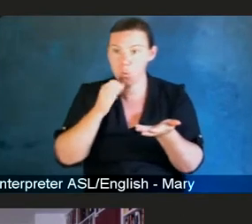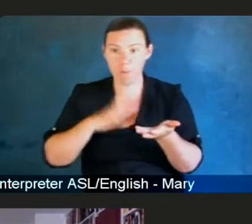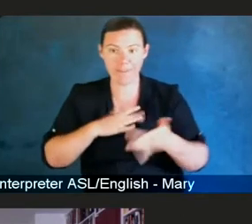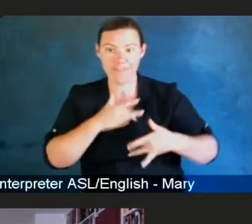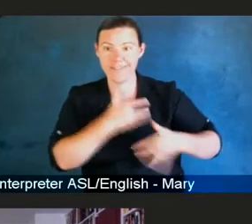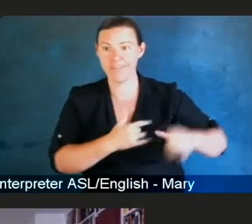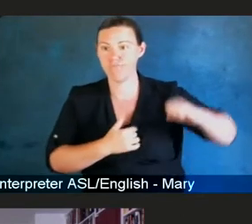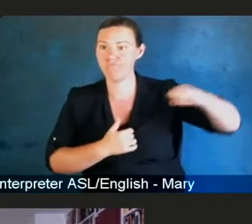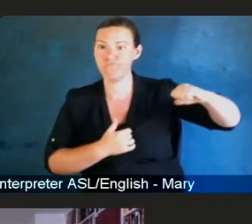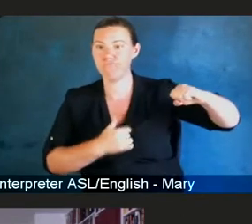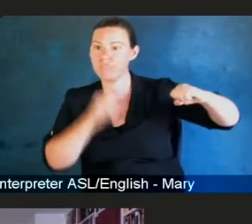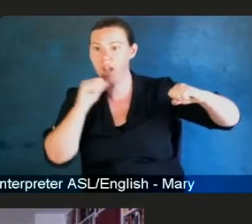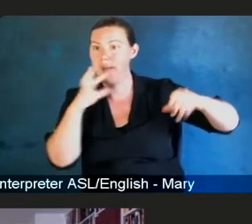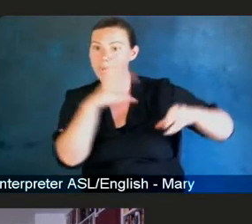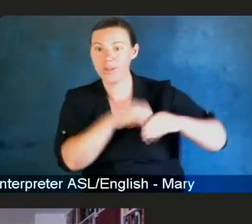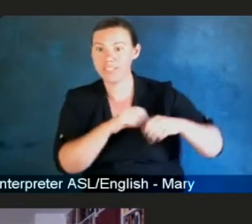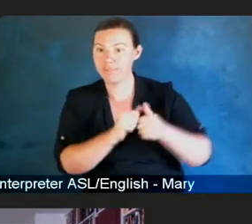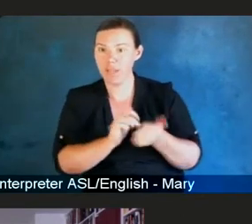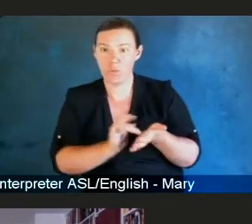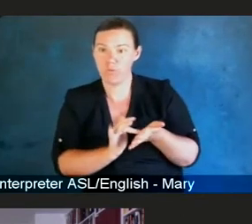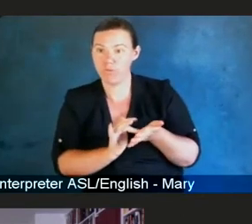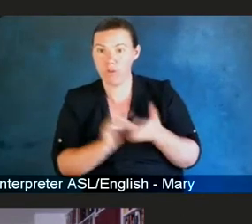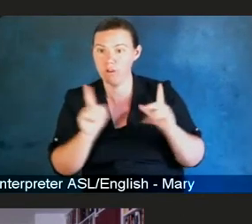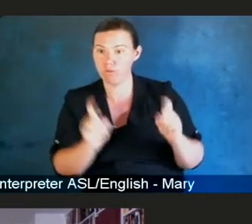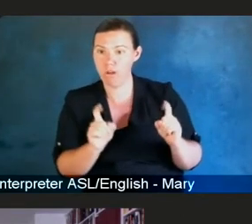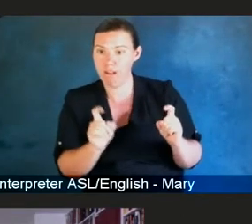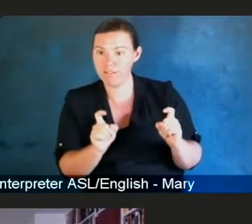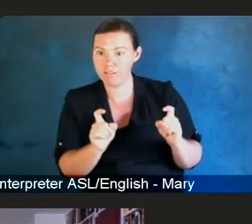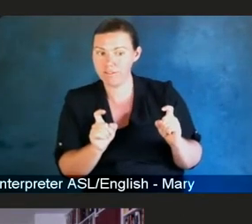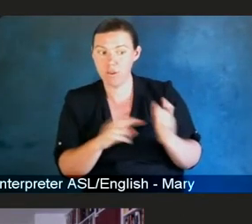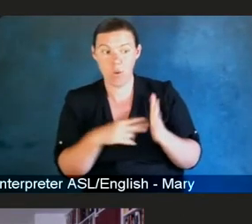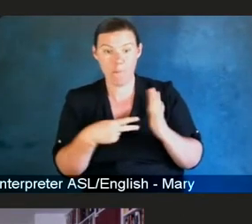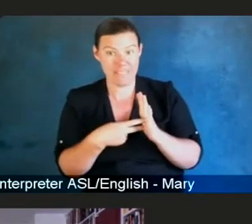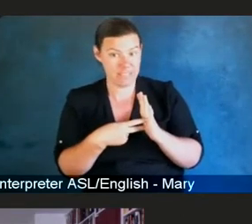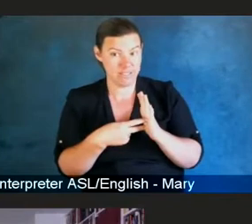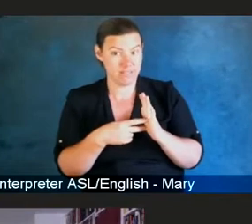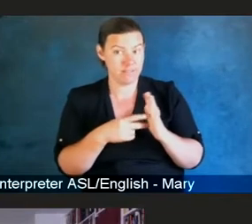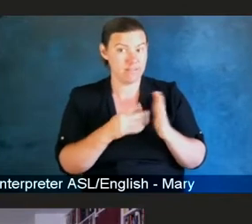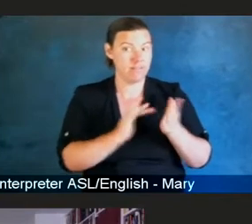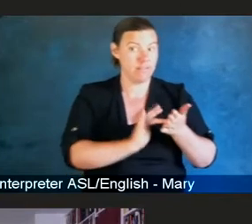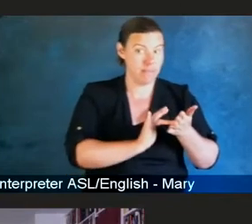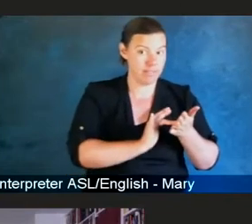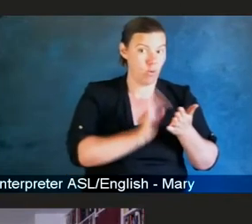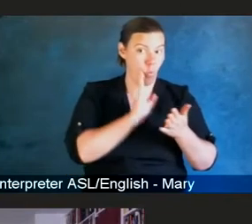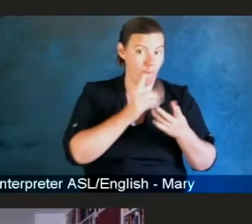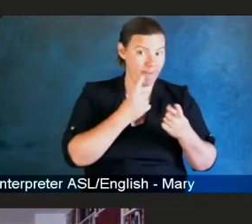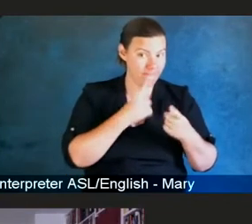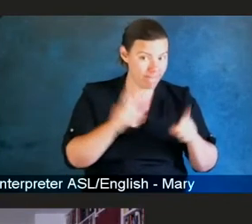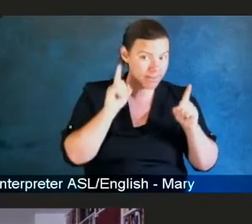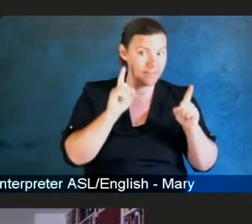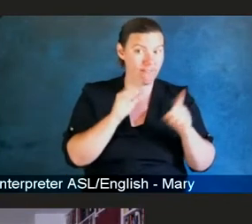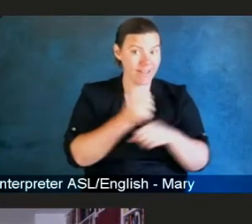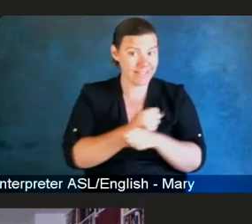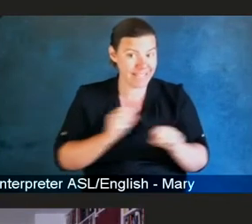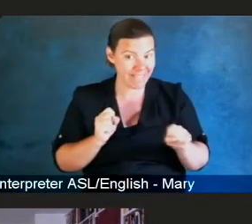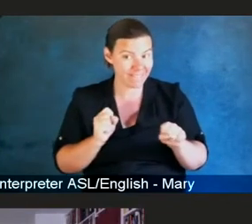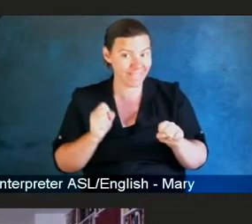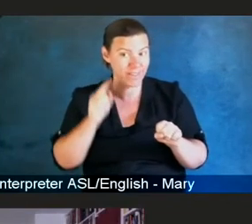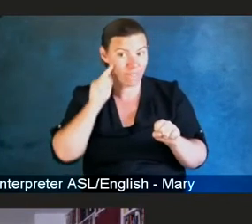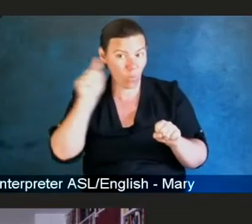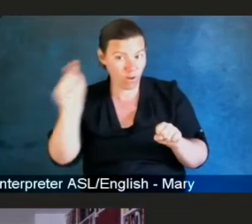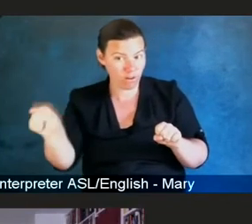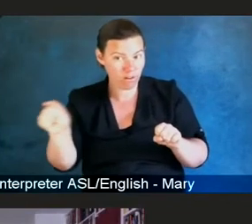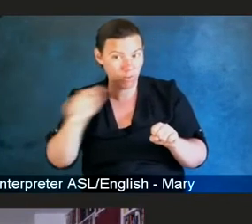So it wasn't clear that the drugs were safe and effective. Yet when drugs were licensed, everyone was treated. So that